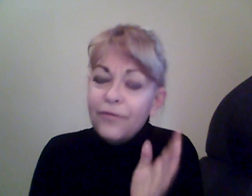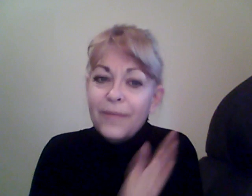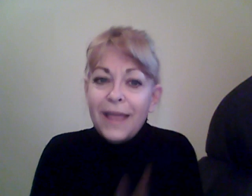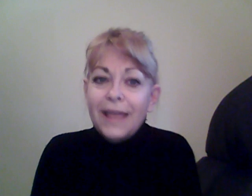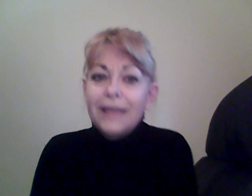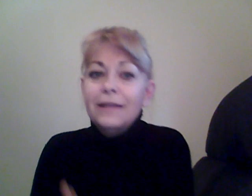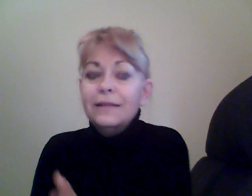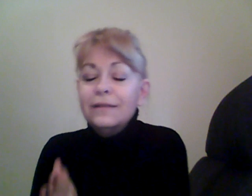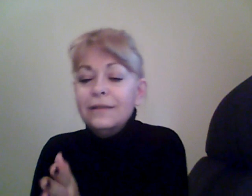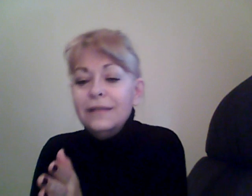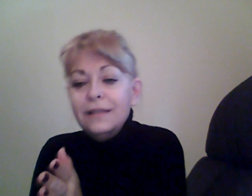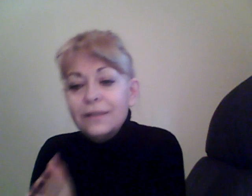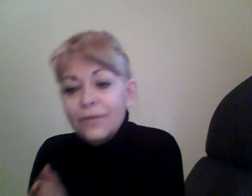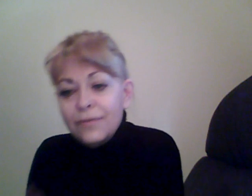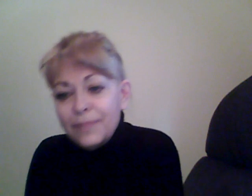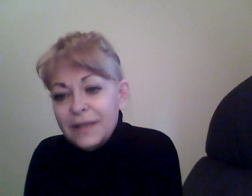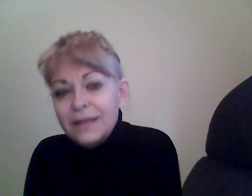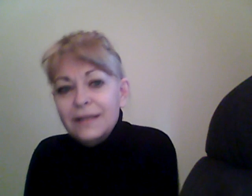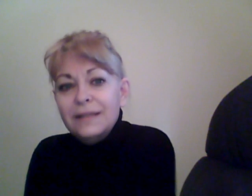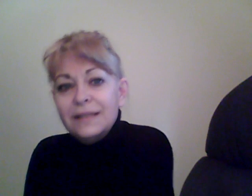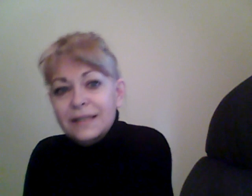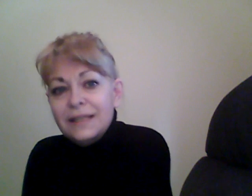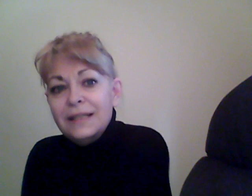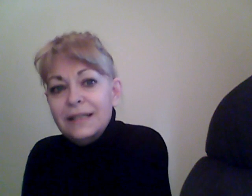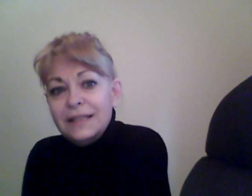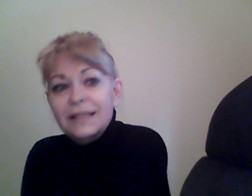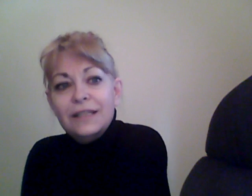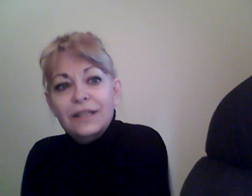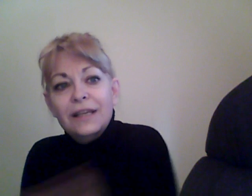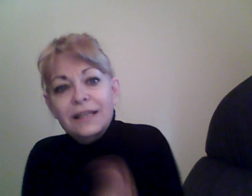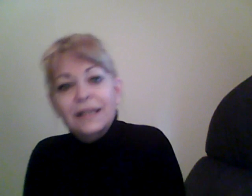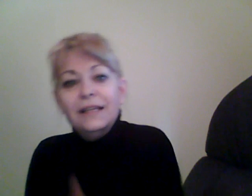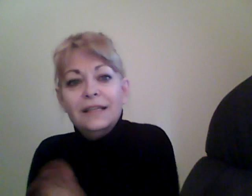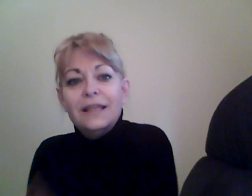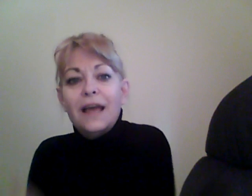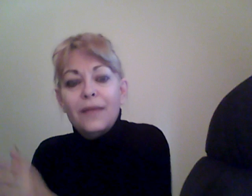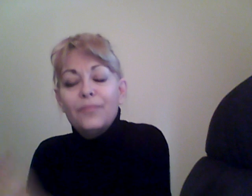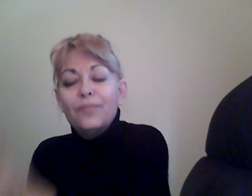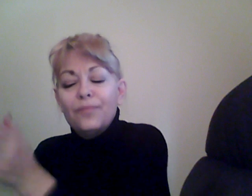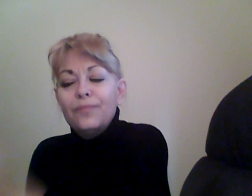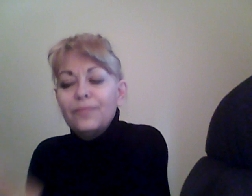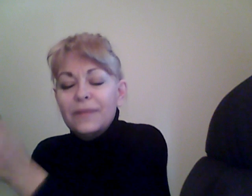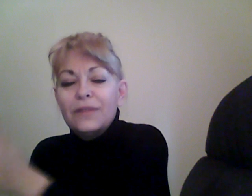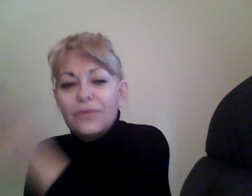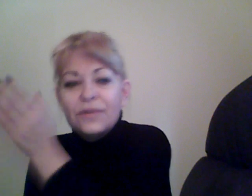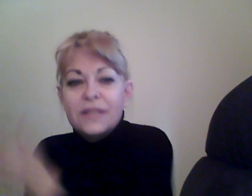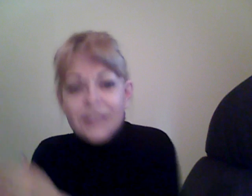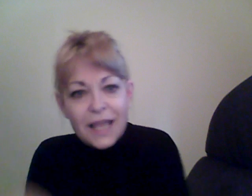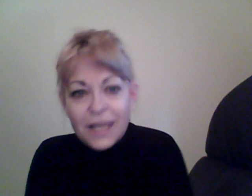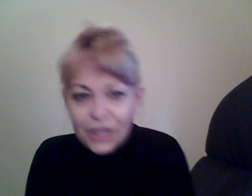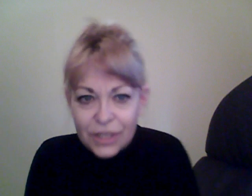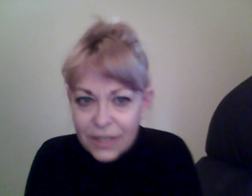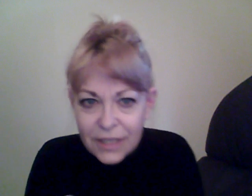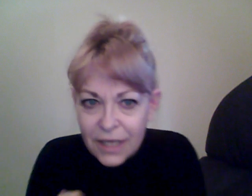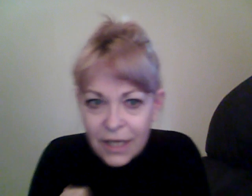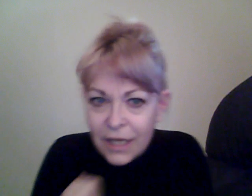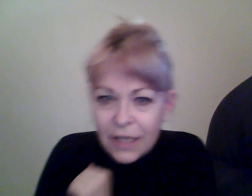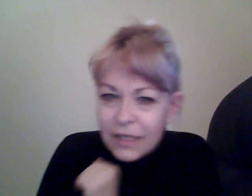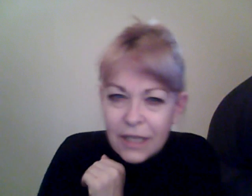from A, you need to go B, C, D. You need that, those stages to